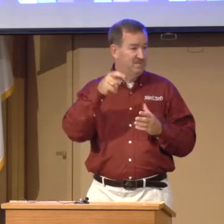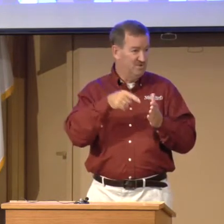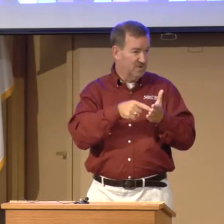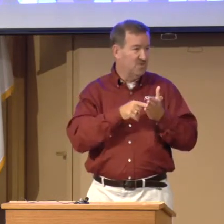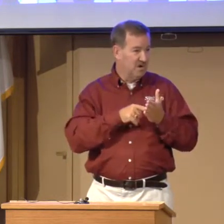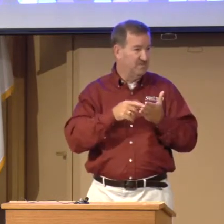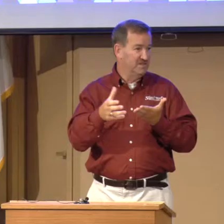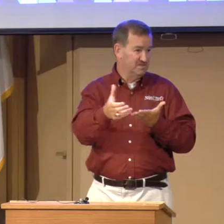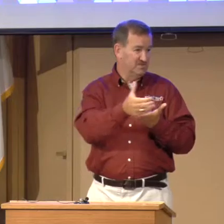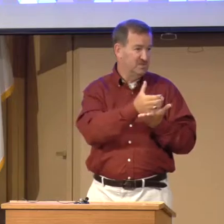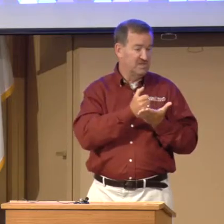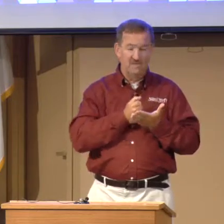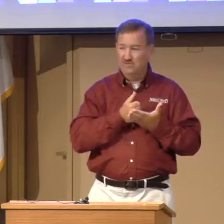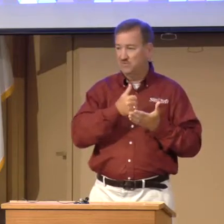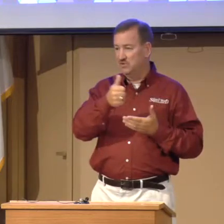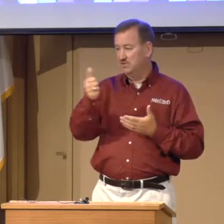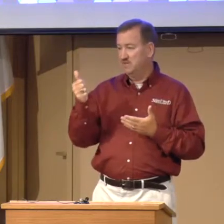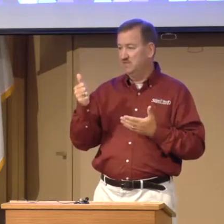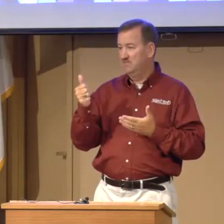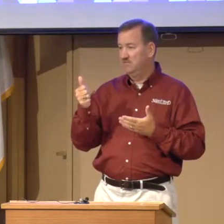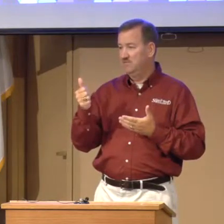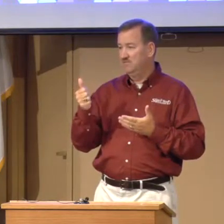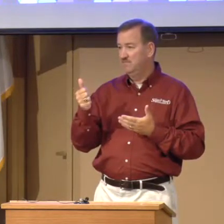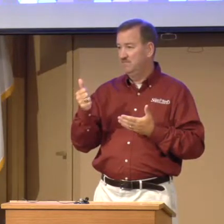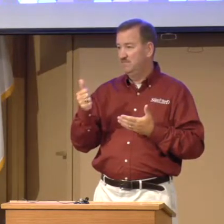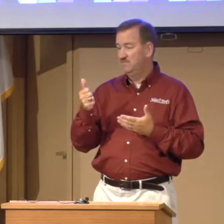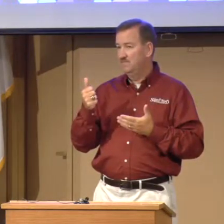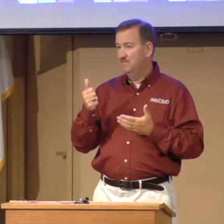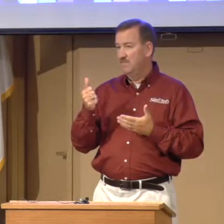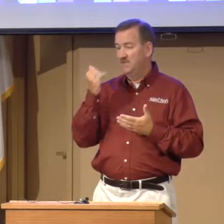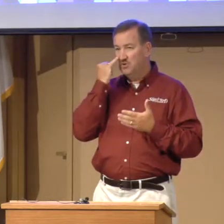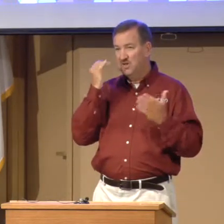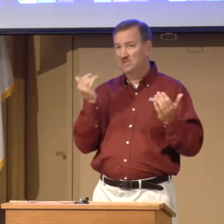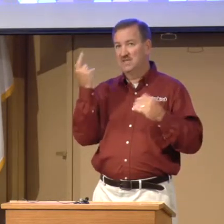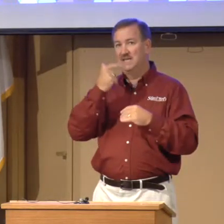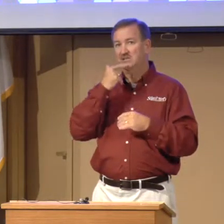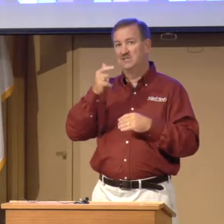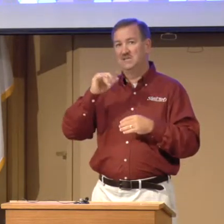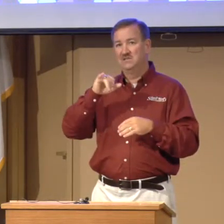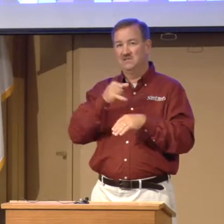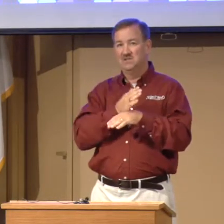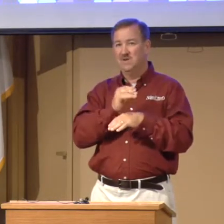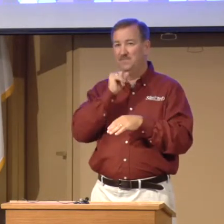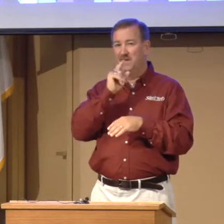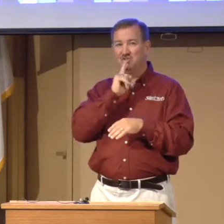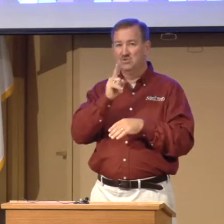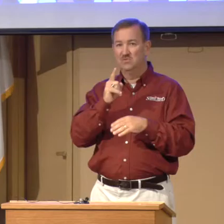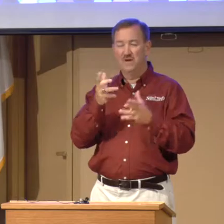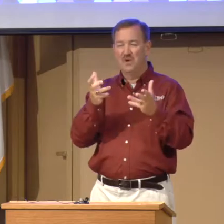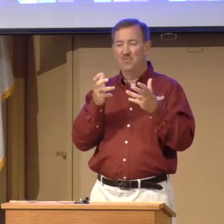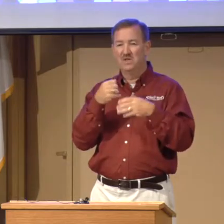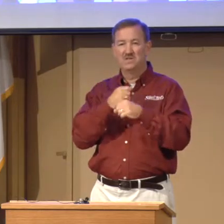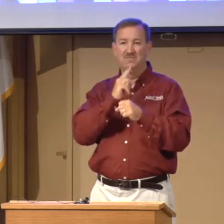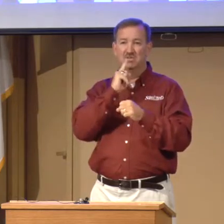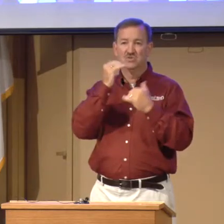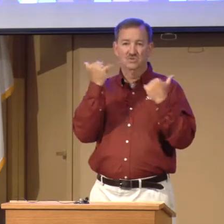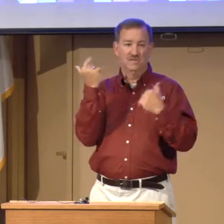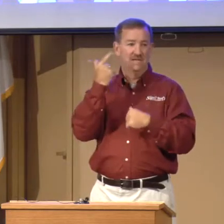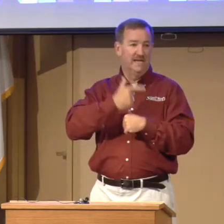your requirement is to receive it for yourself. If you're here today and you say, Jim, I'm not sure, but I want to make sure today.